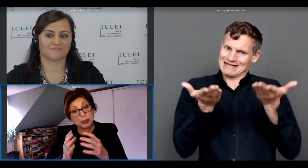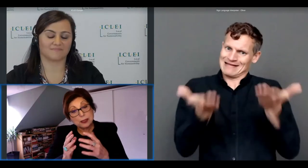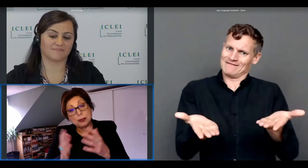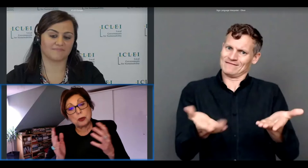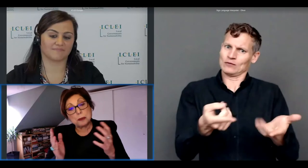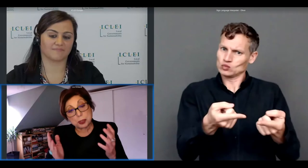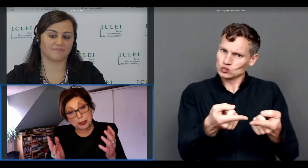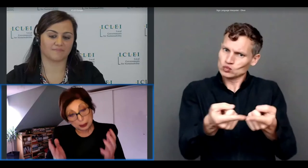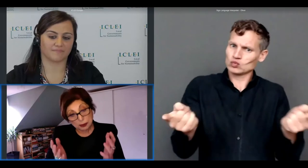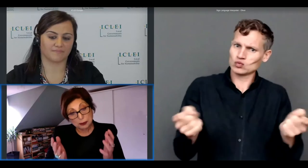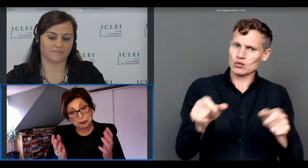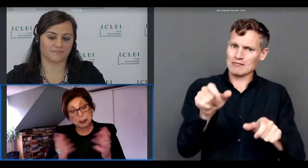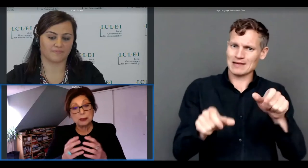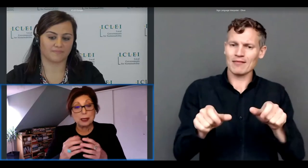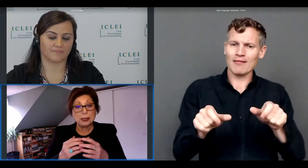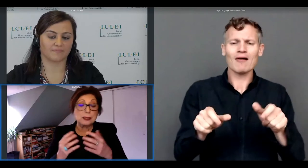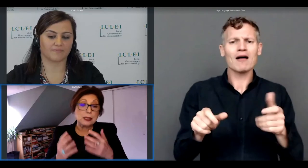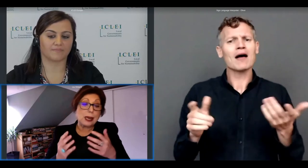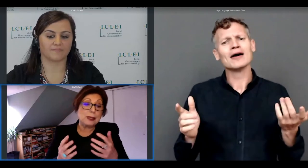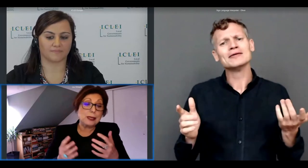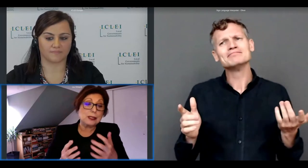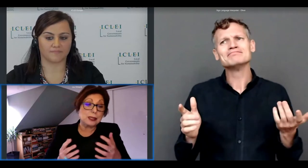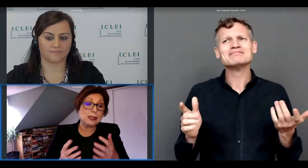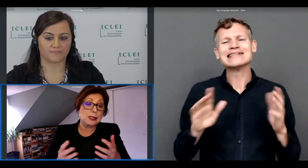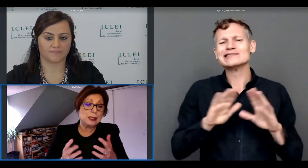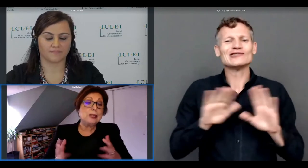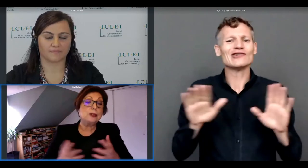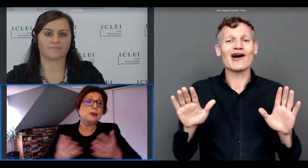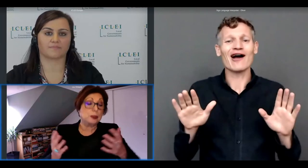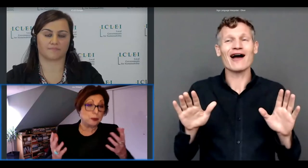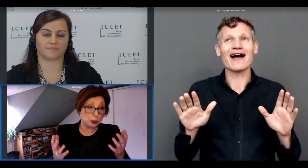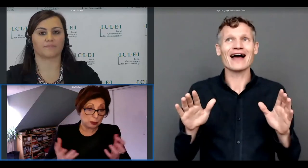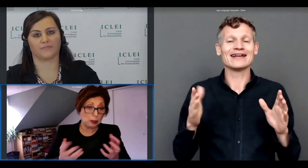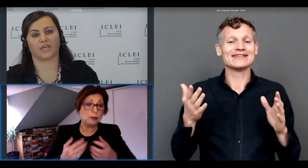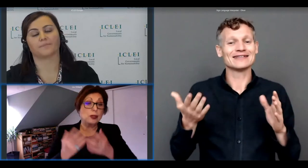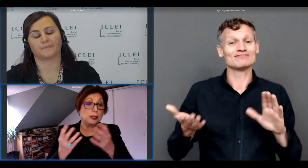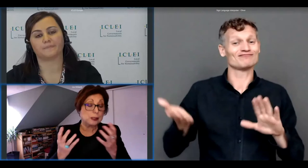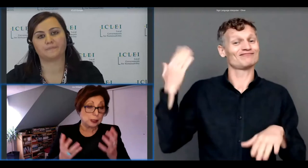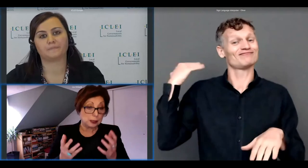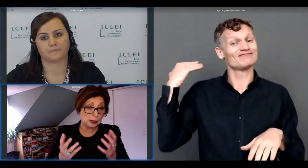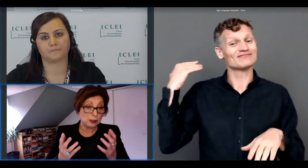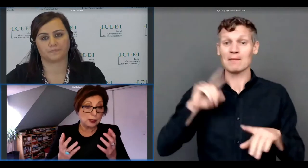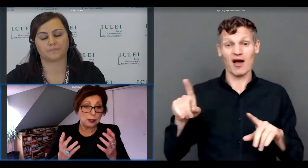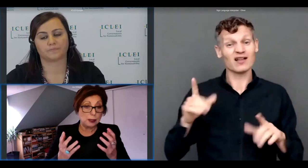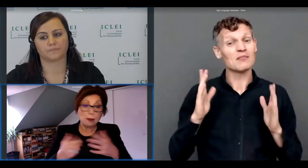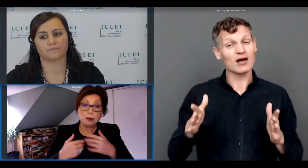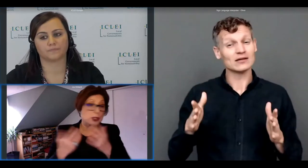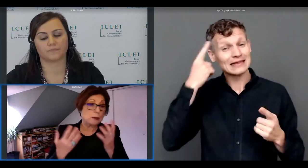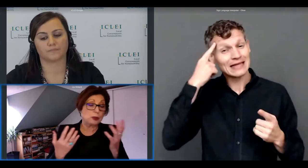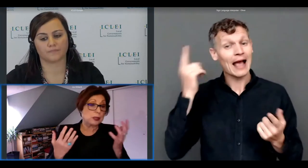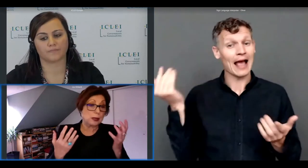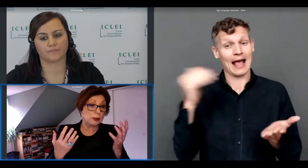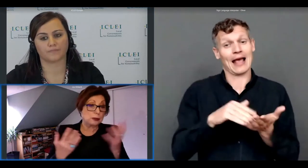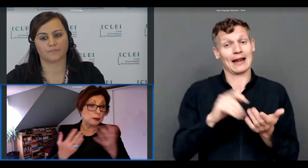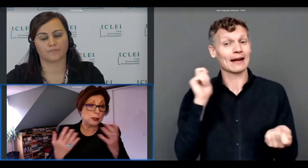it's not obsolete but i think at least is in need of a review of a rethinking if we stop